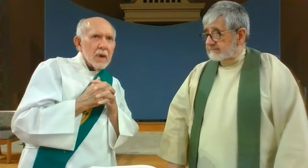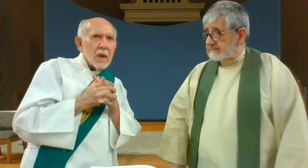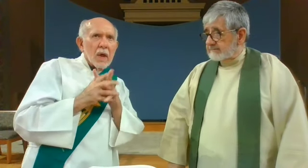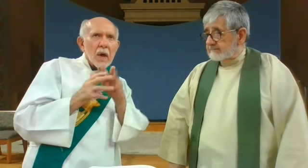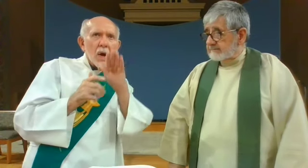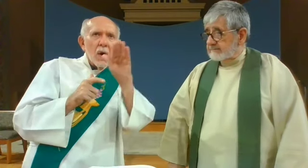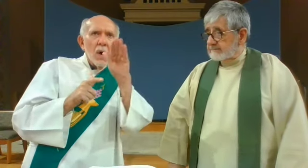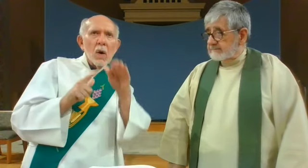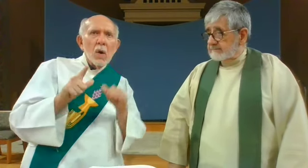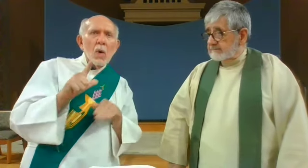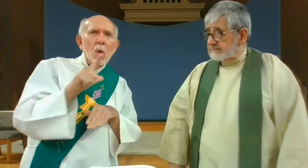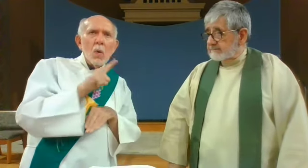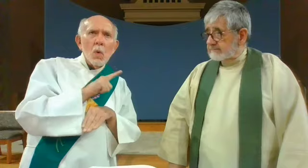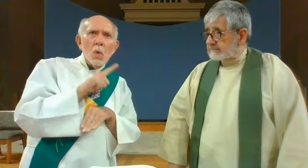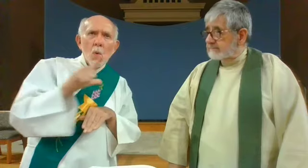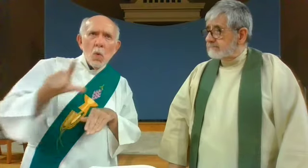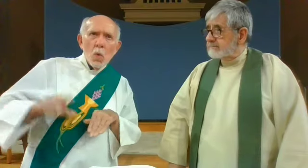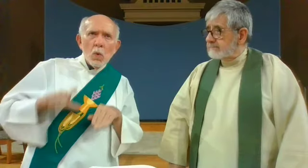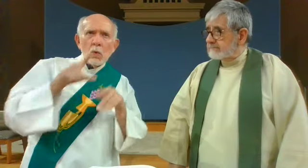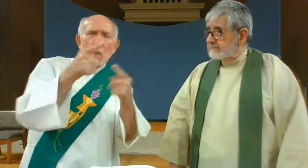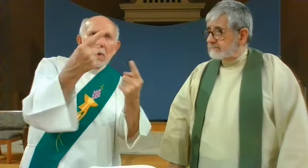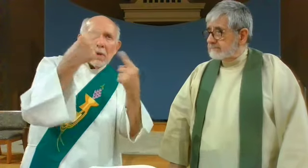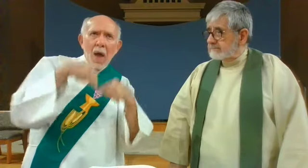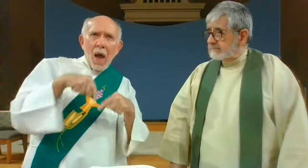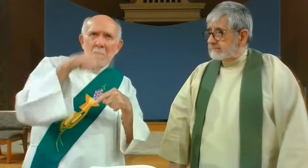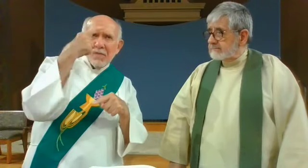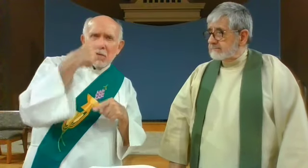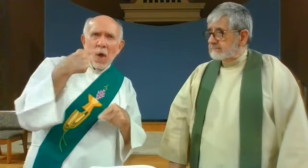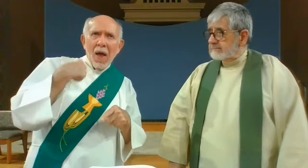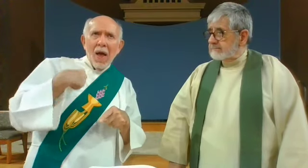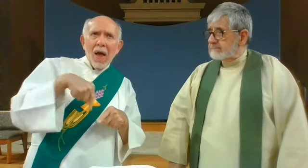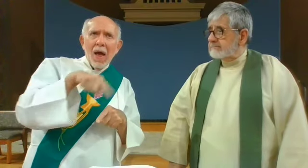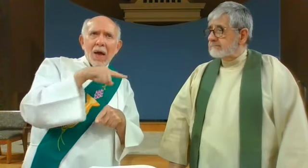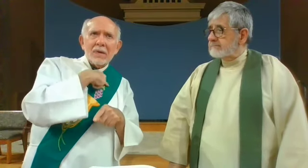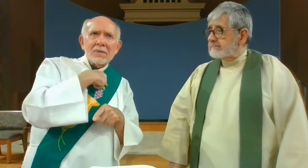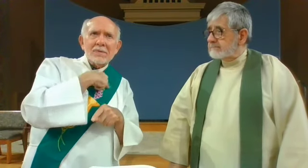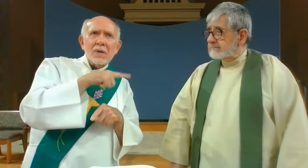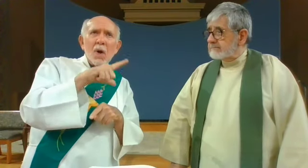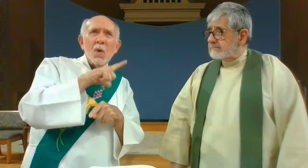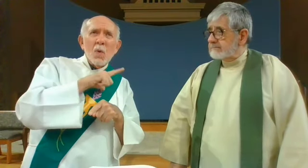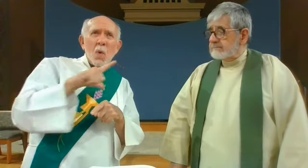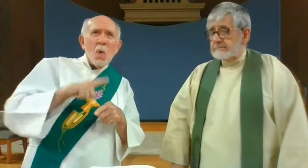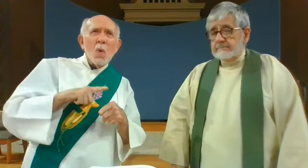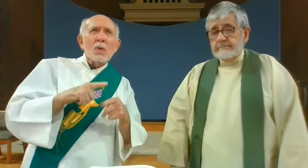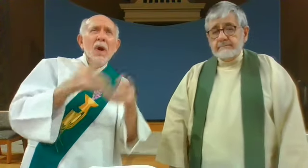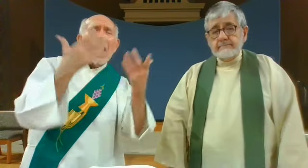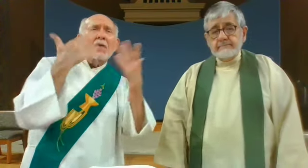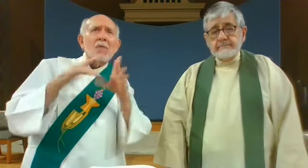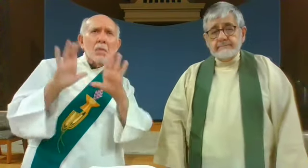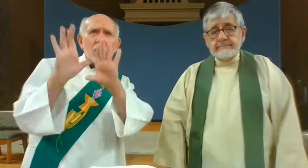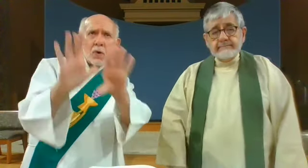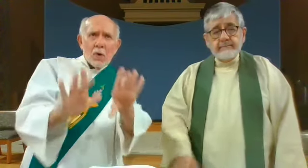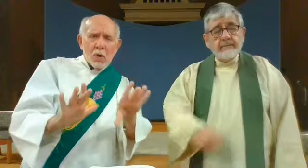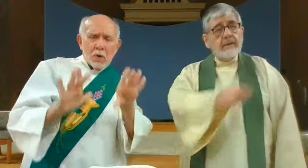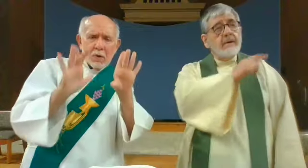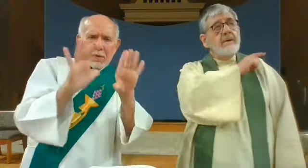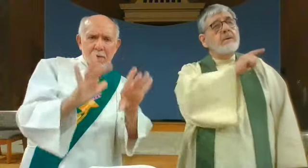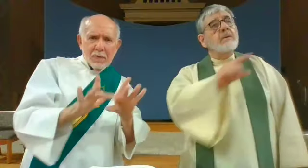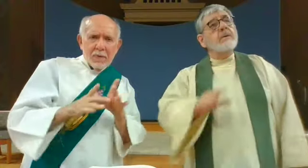Lord you came for us Lord have mercy Lord have